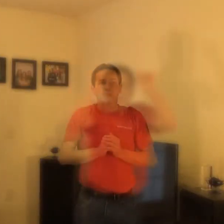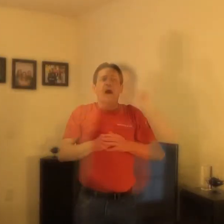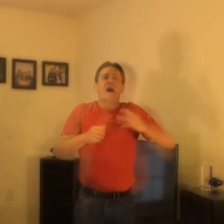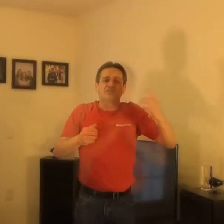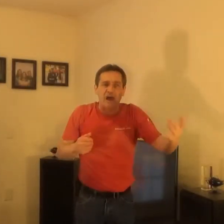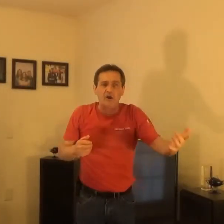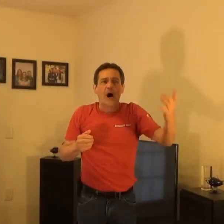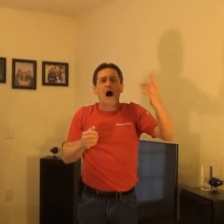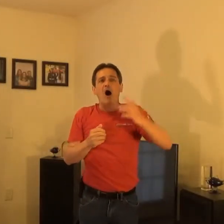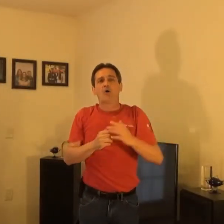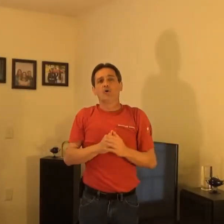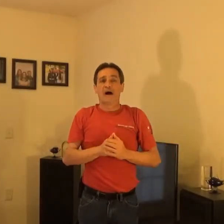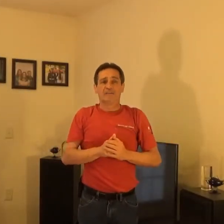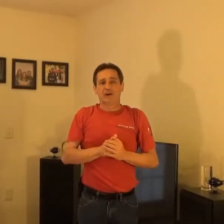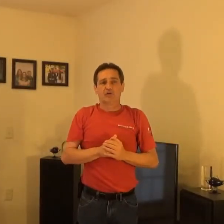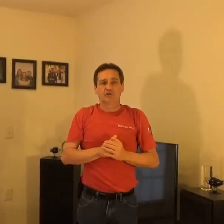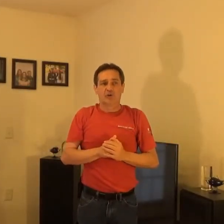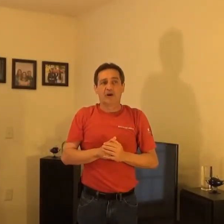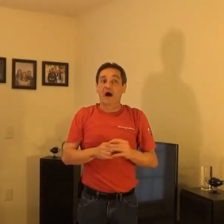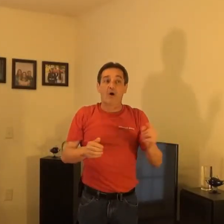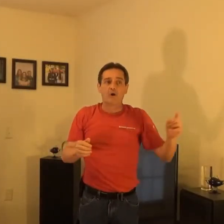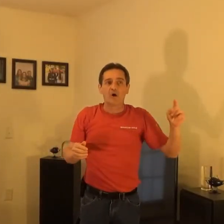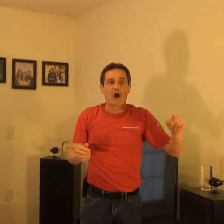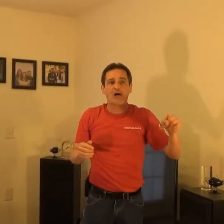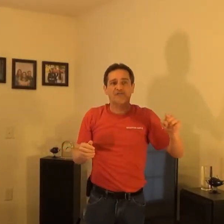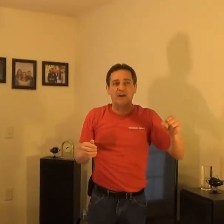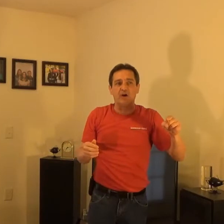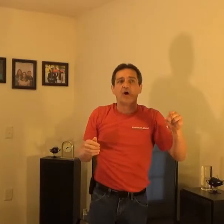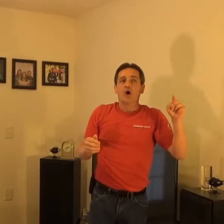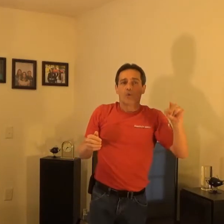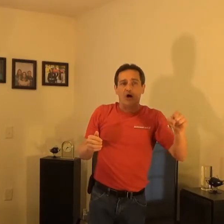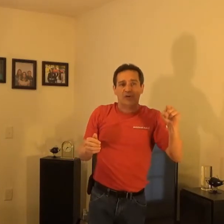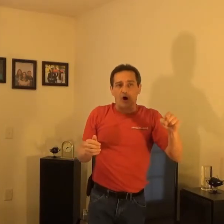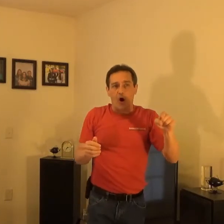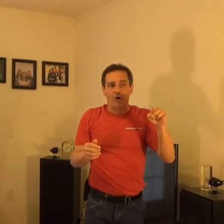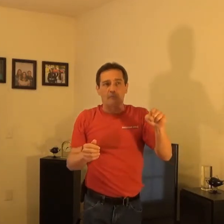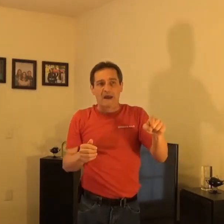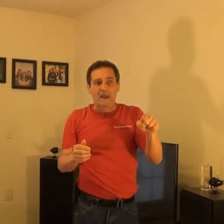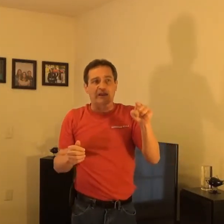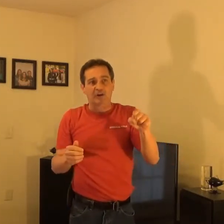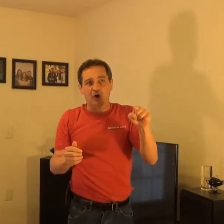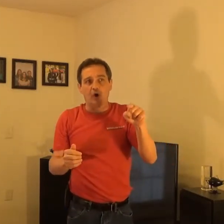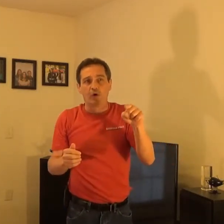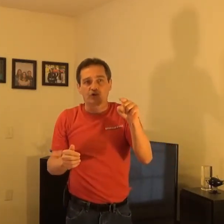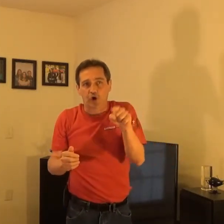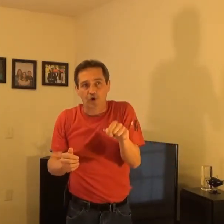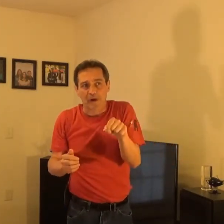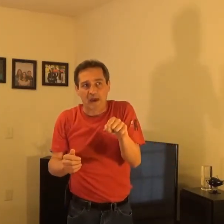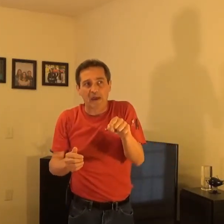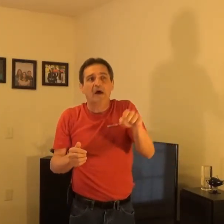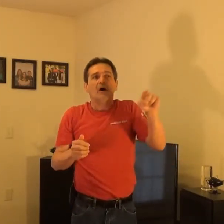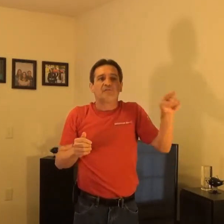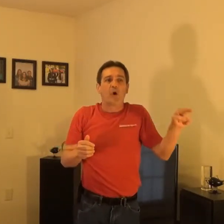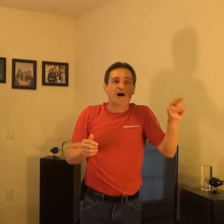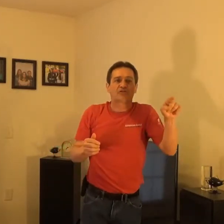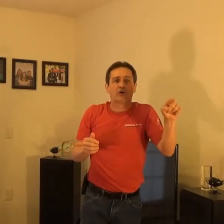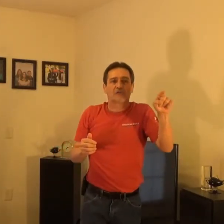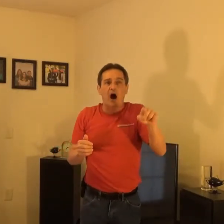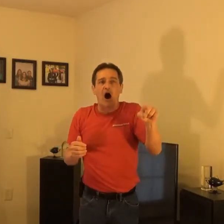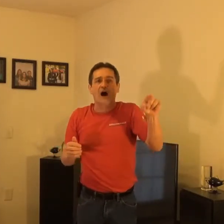I say to all who have ears to hear, I will not fear what the carnal man can do to me, for I serve God